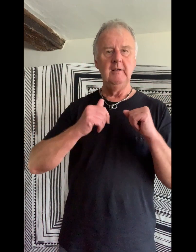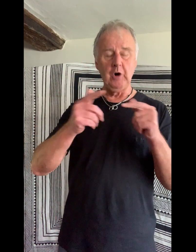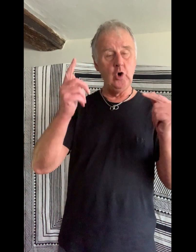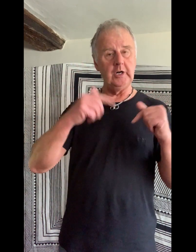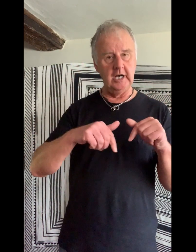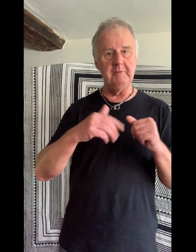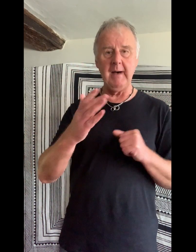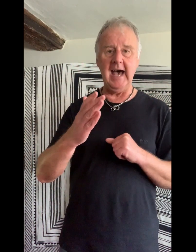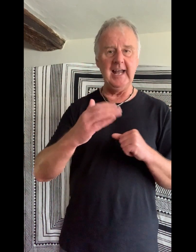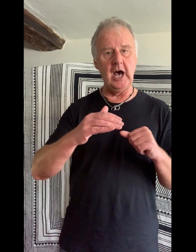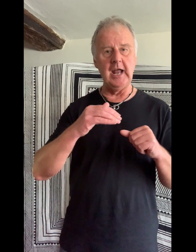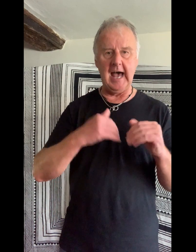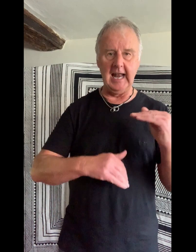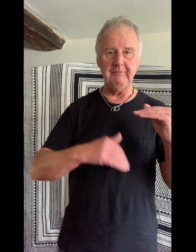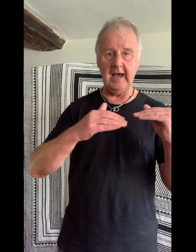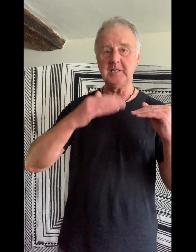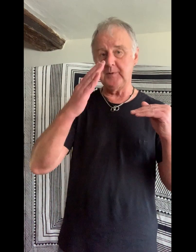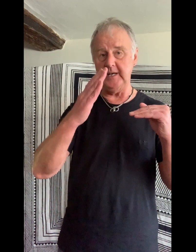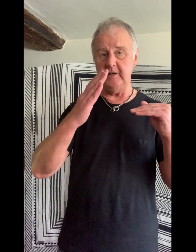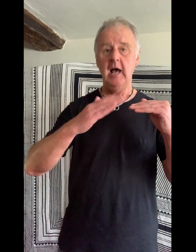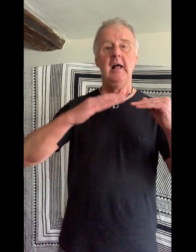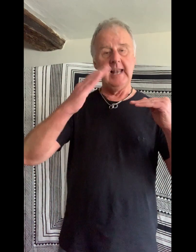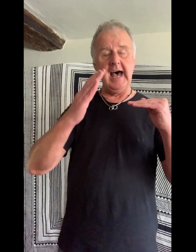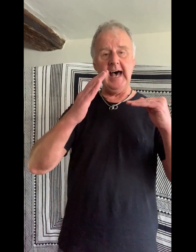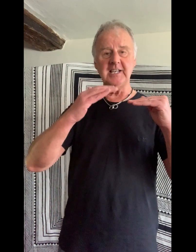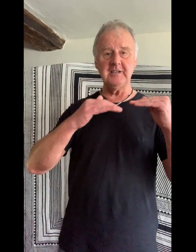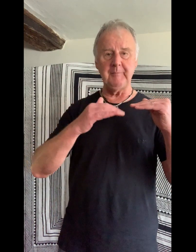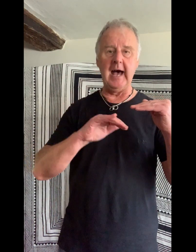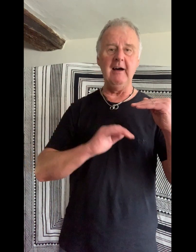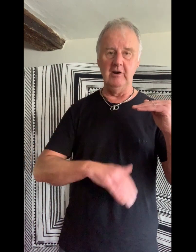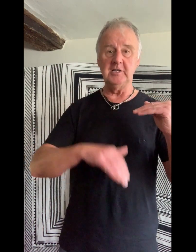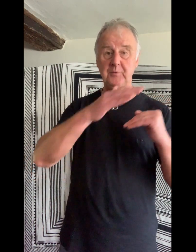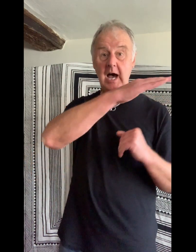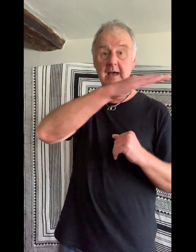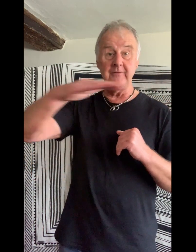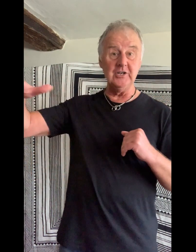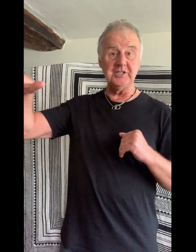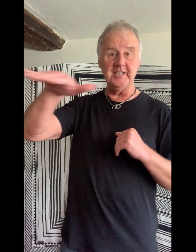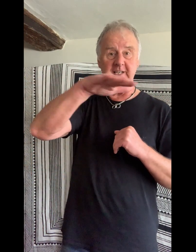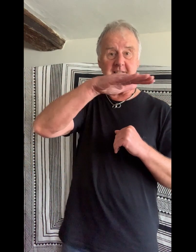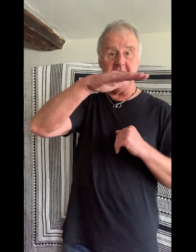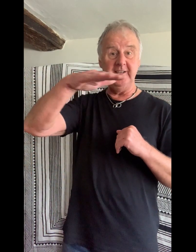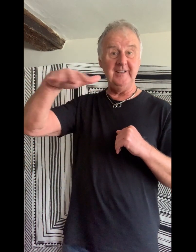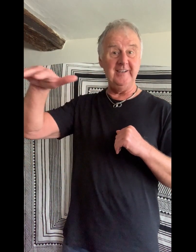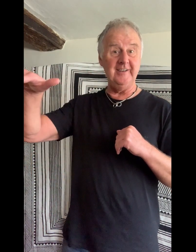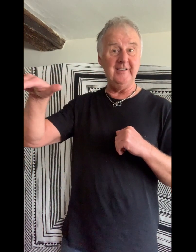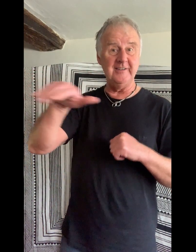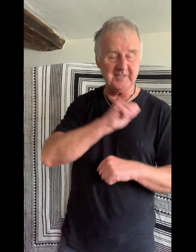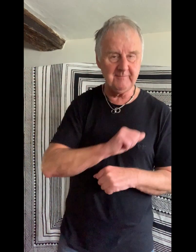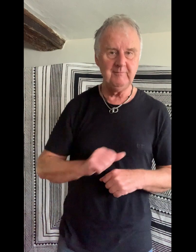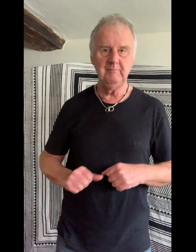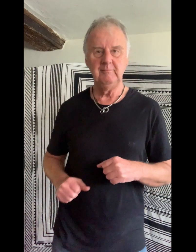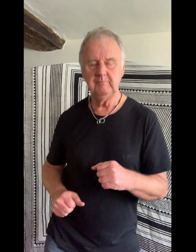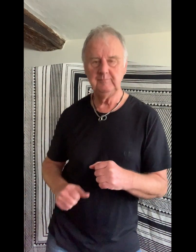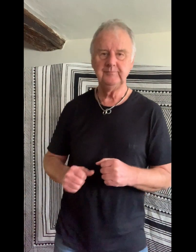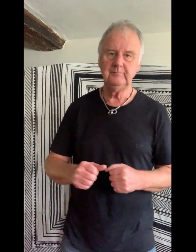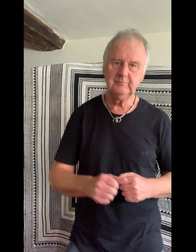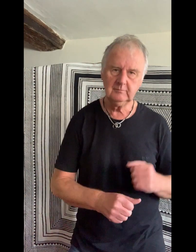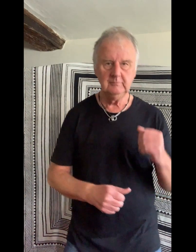I'm a broken man on a Halifax pier. The last of Barrett's private tears. And I'll lengthen these two